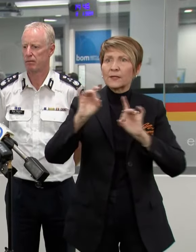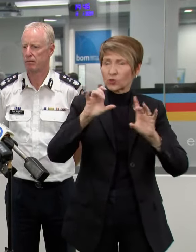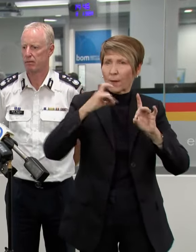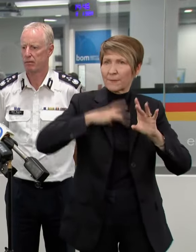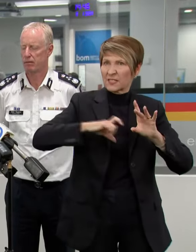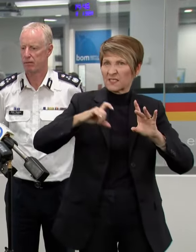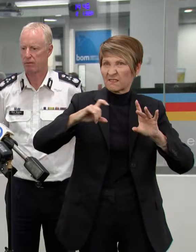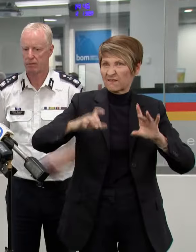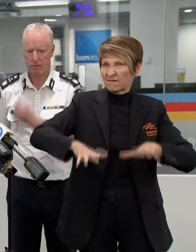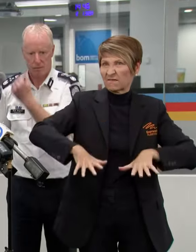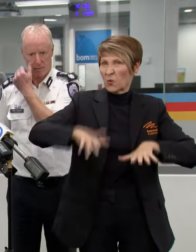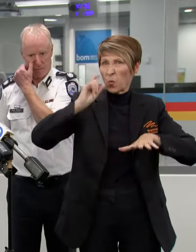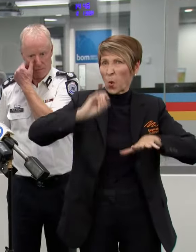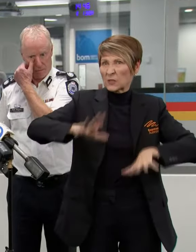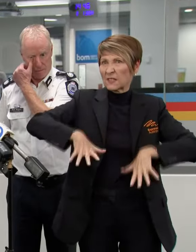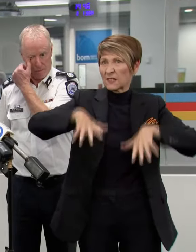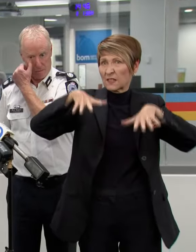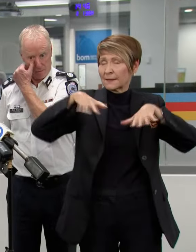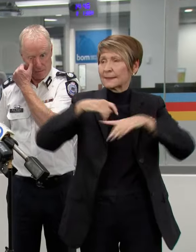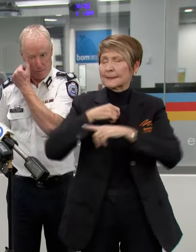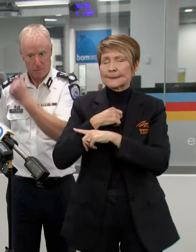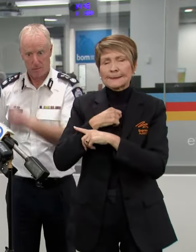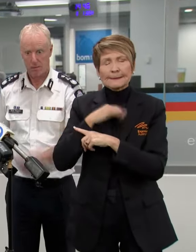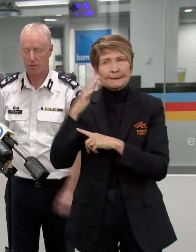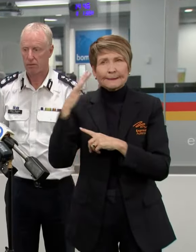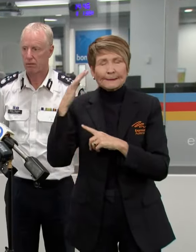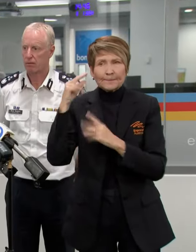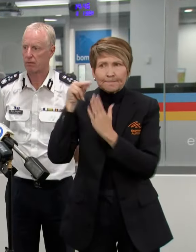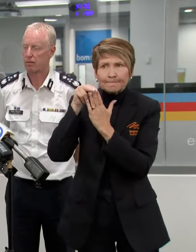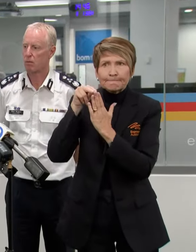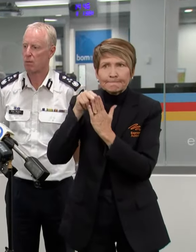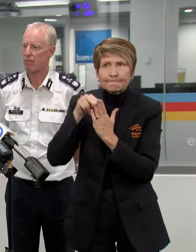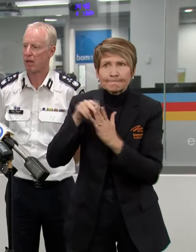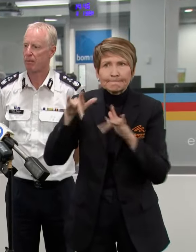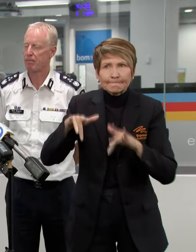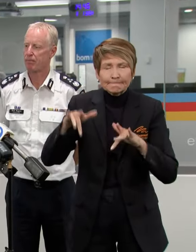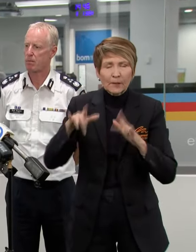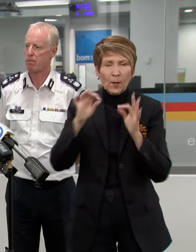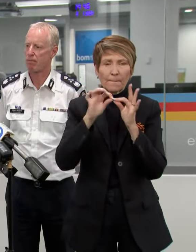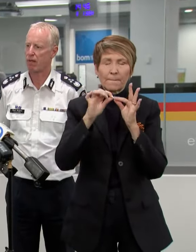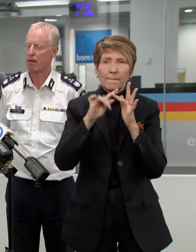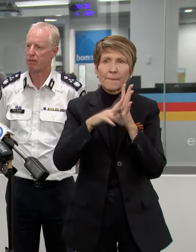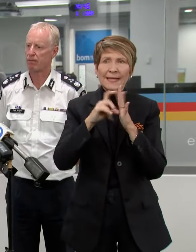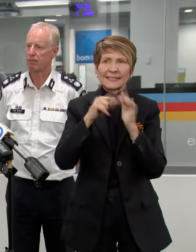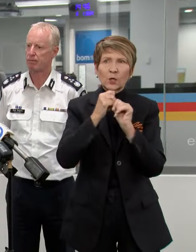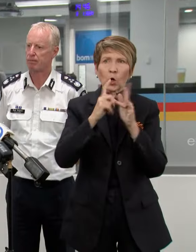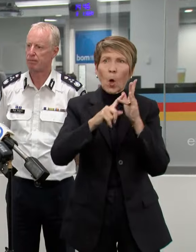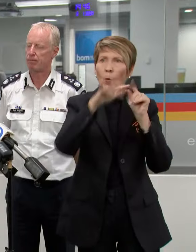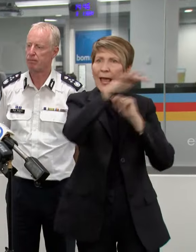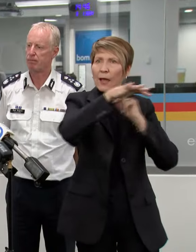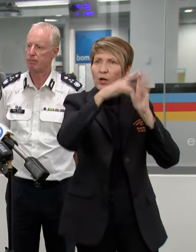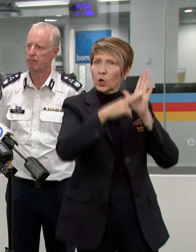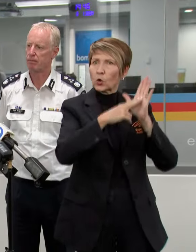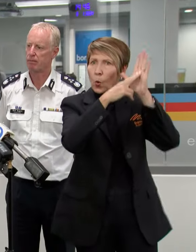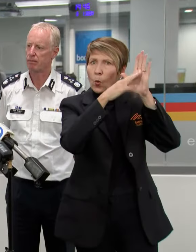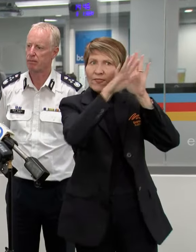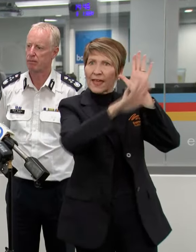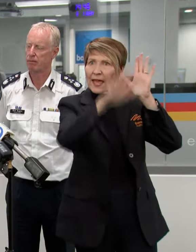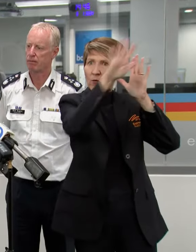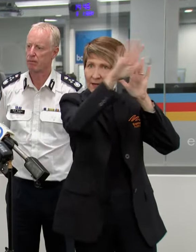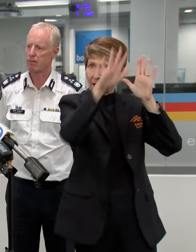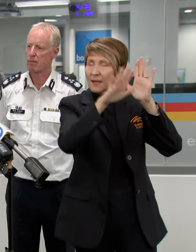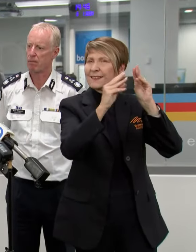this point in time around impacted properties. We do know just north of Bendigo around Gornong and some of the